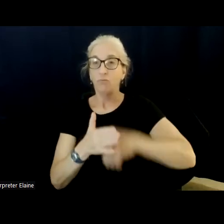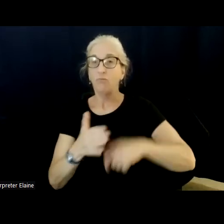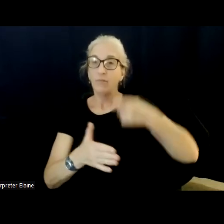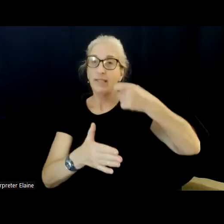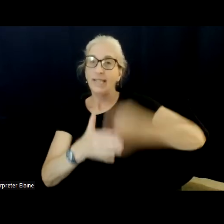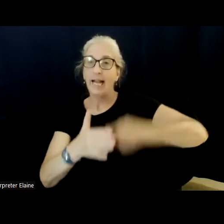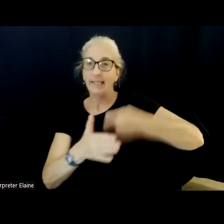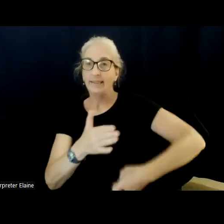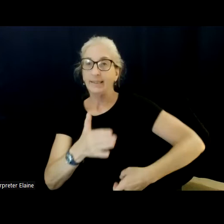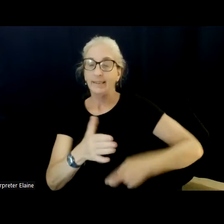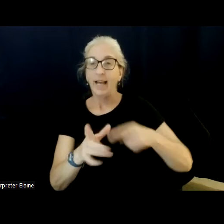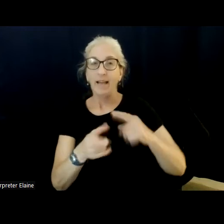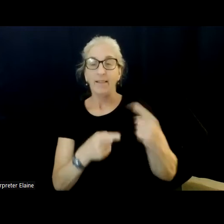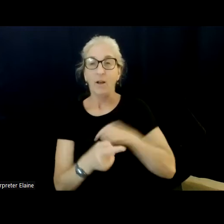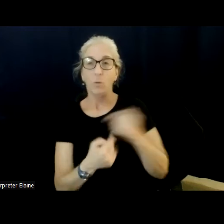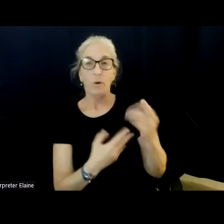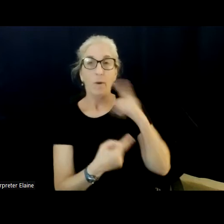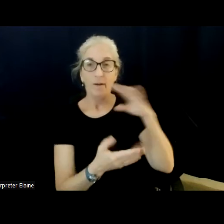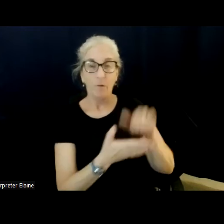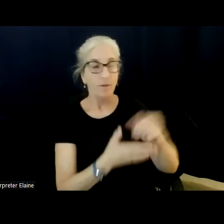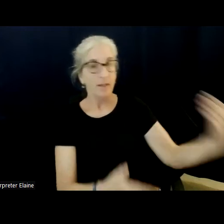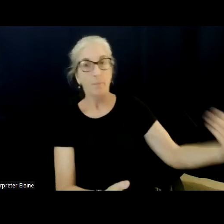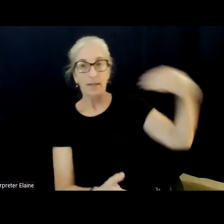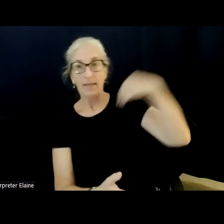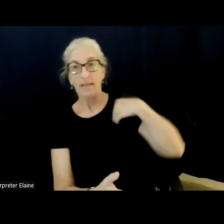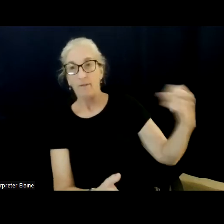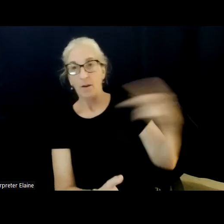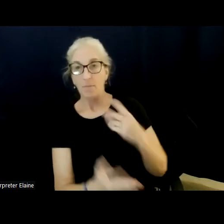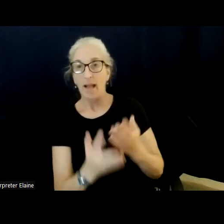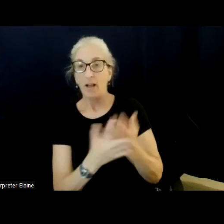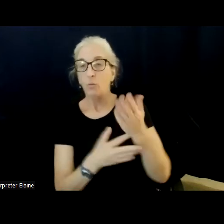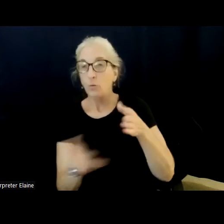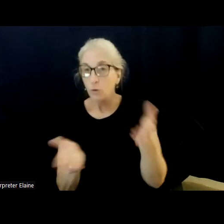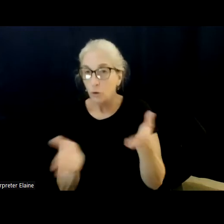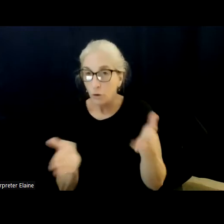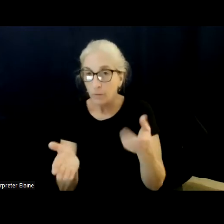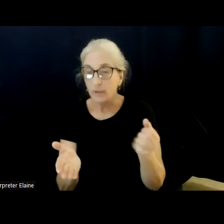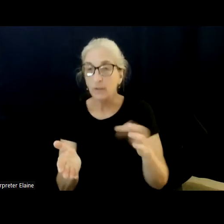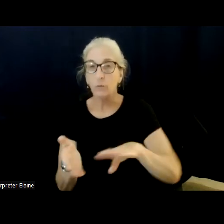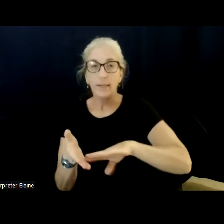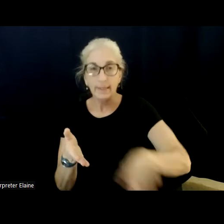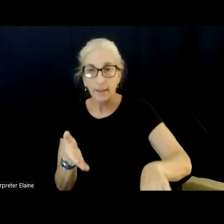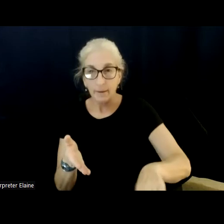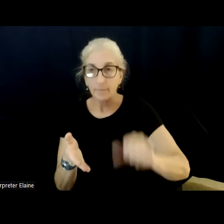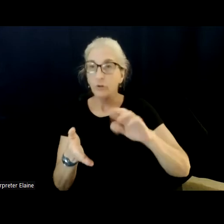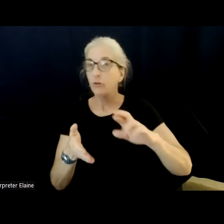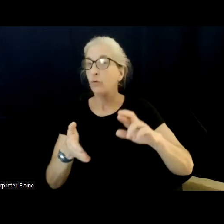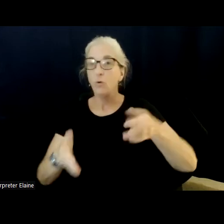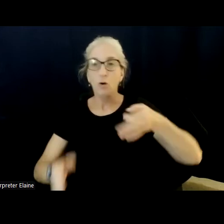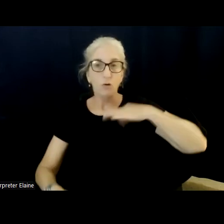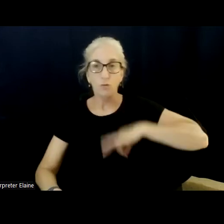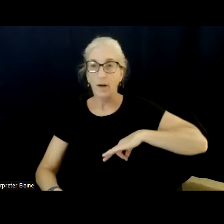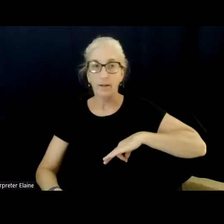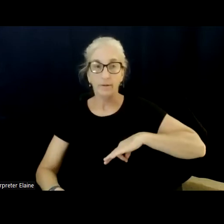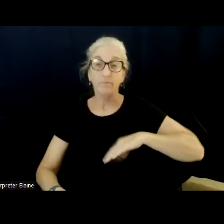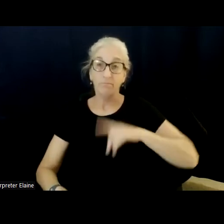back to us by way of various services or exemptions or some type of credit. To